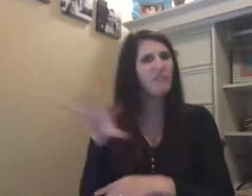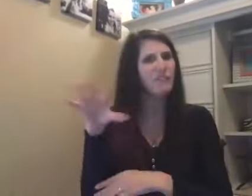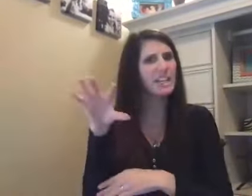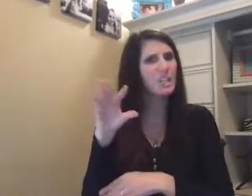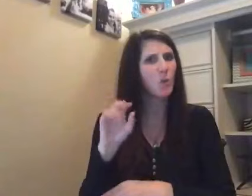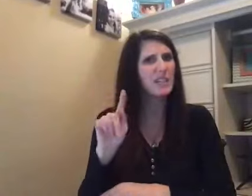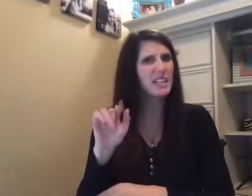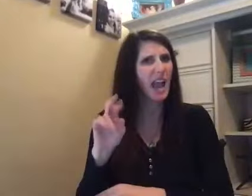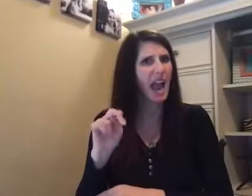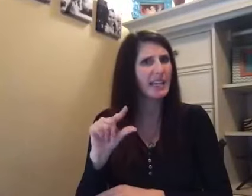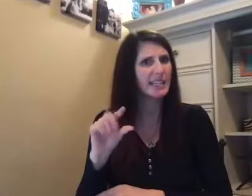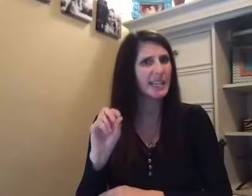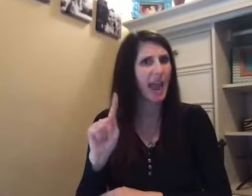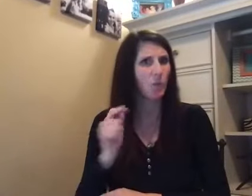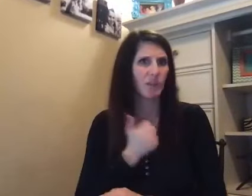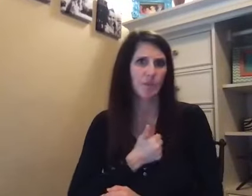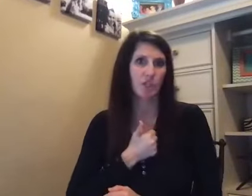video is kind of absurd,